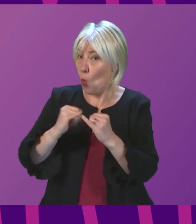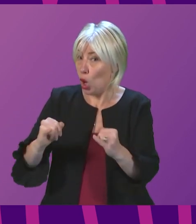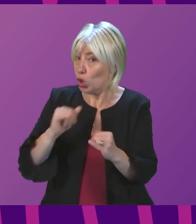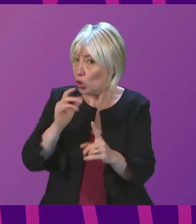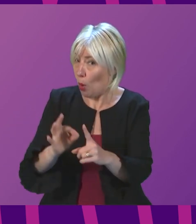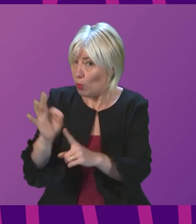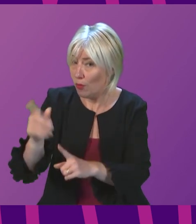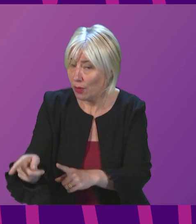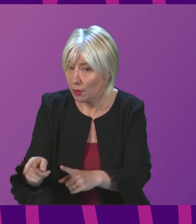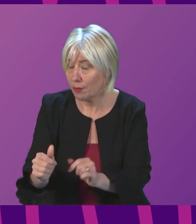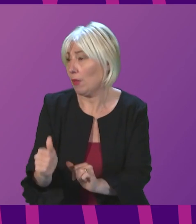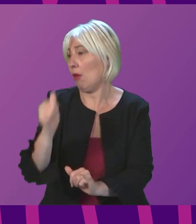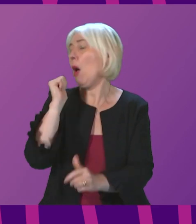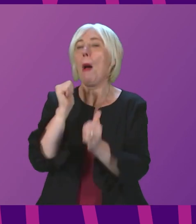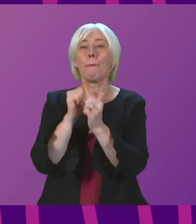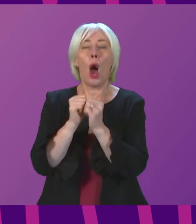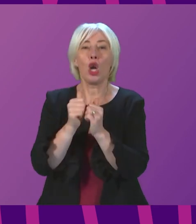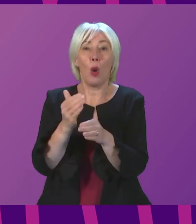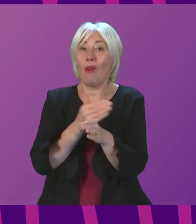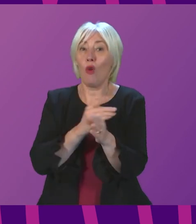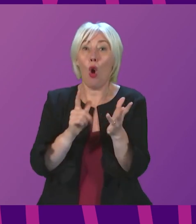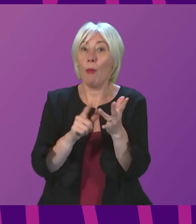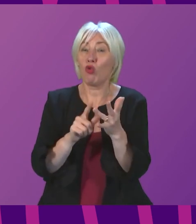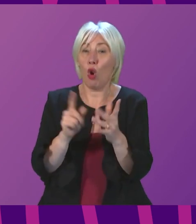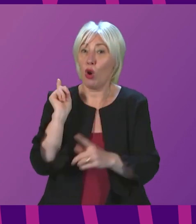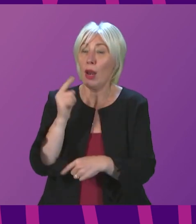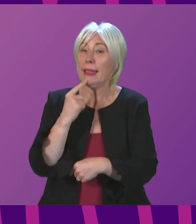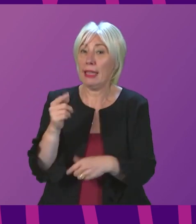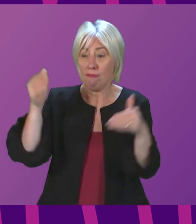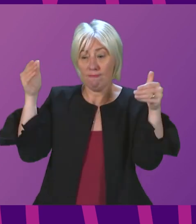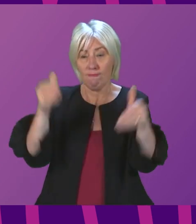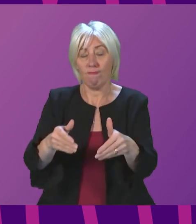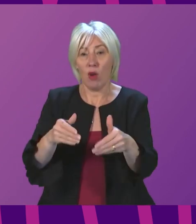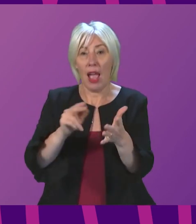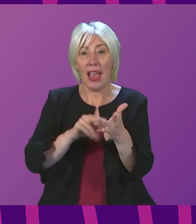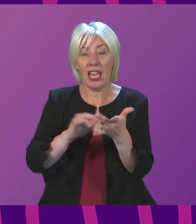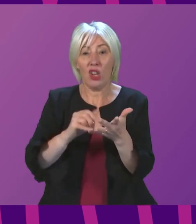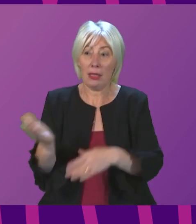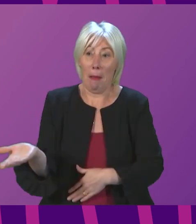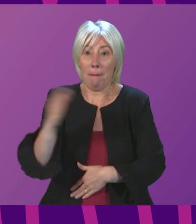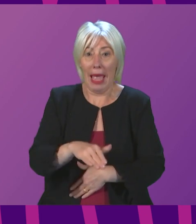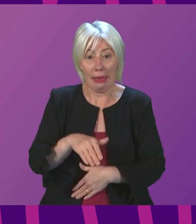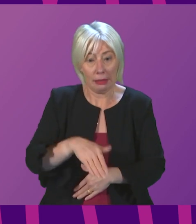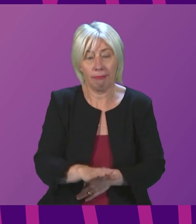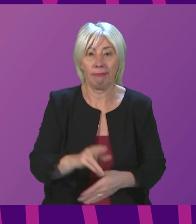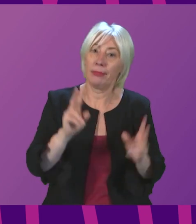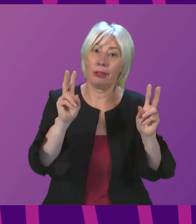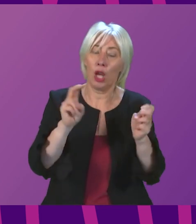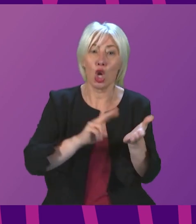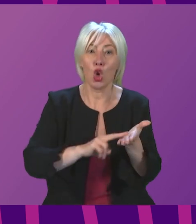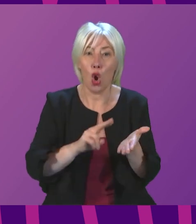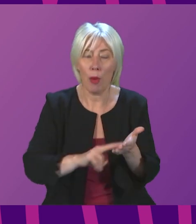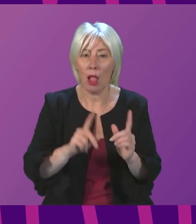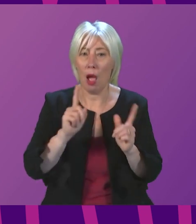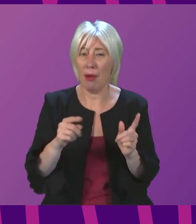First Minister, March, long before Omicron, you said we are now focused on getting the NHS back to normal. But there are plenty of